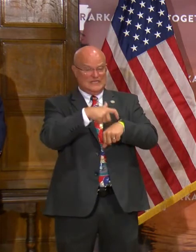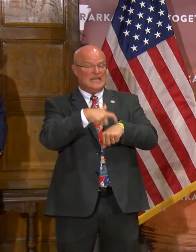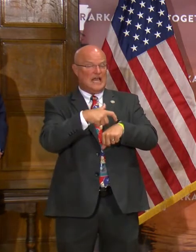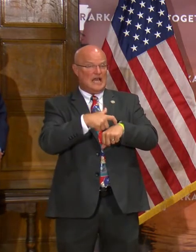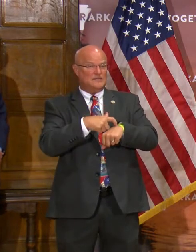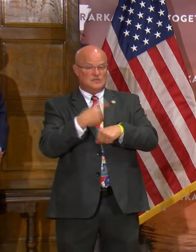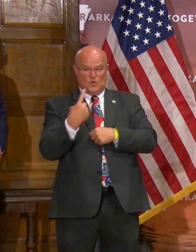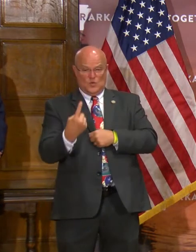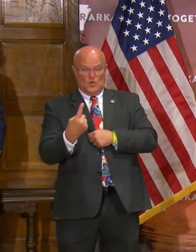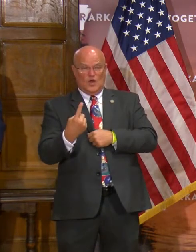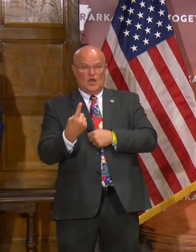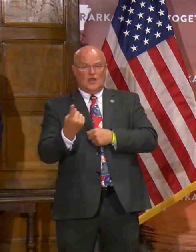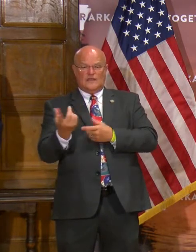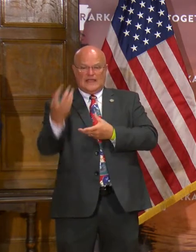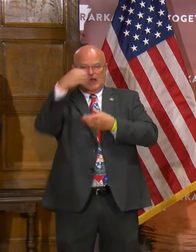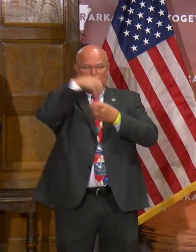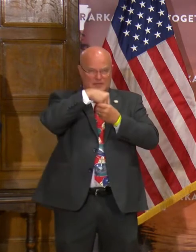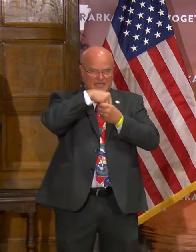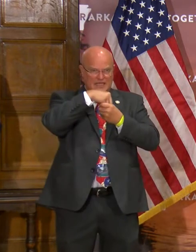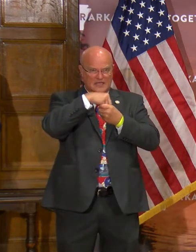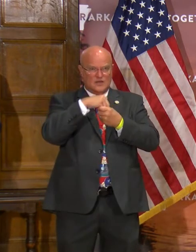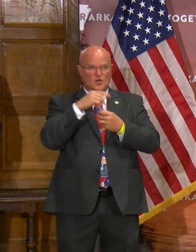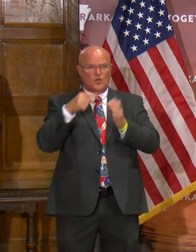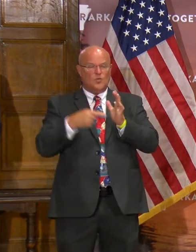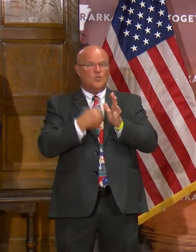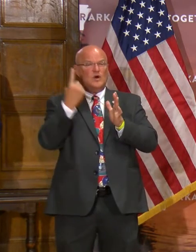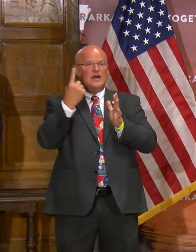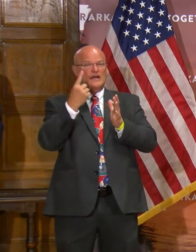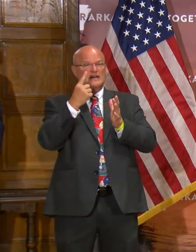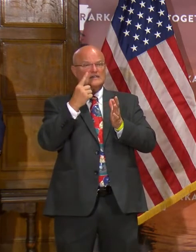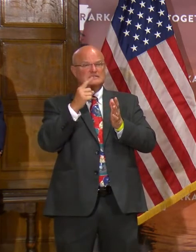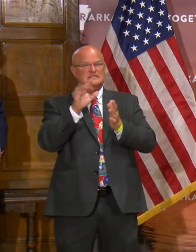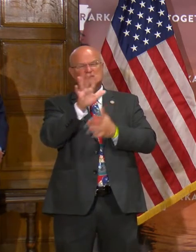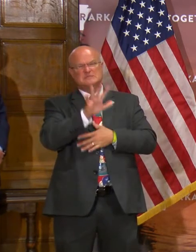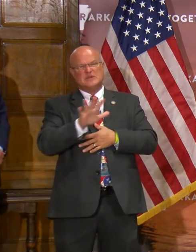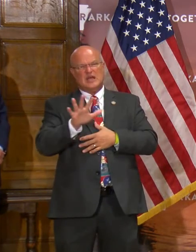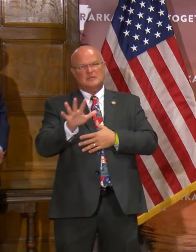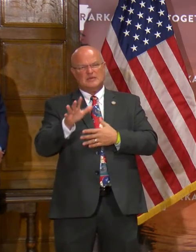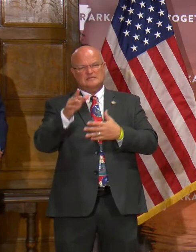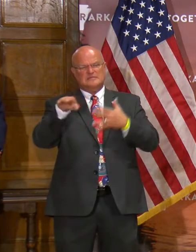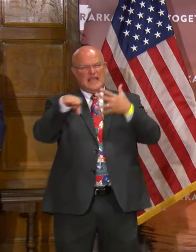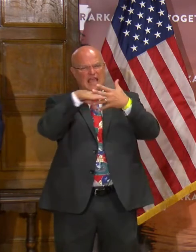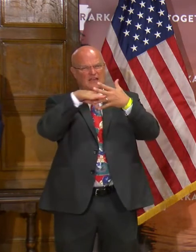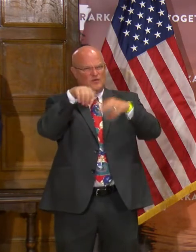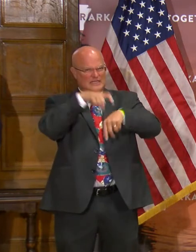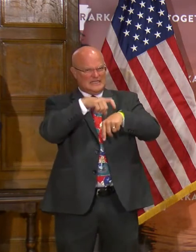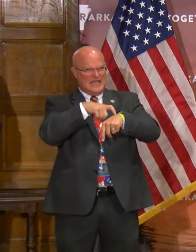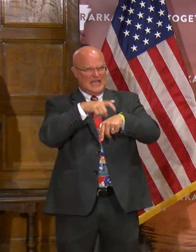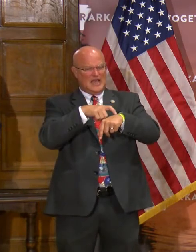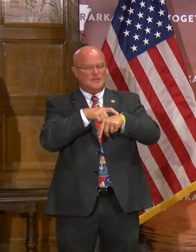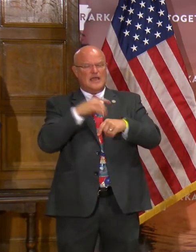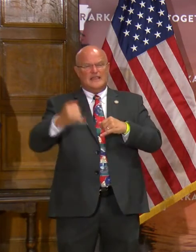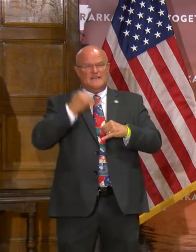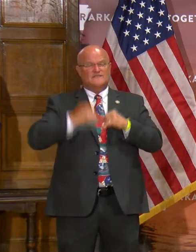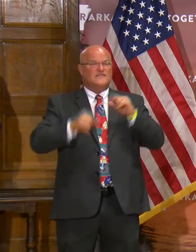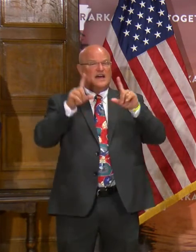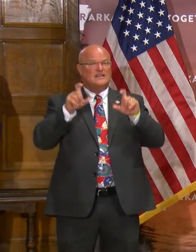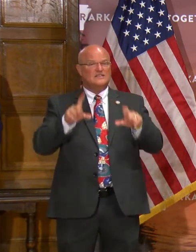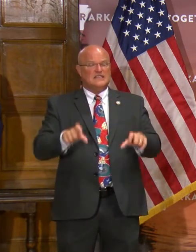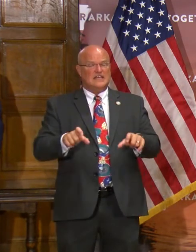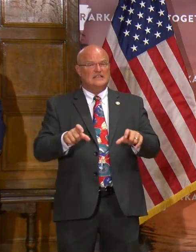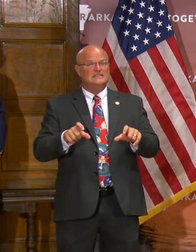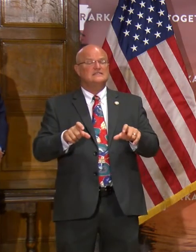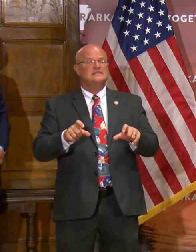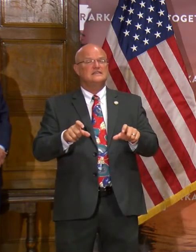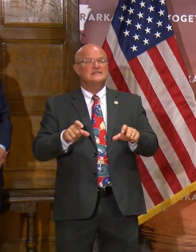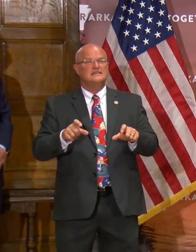One of those upon intake, once at the approximate halfway point, and the final test being administered